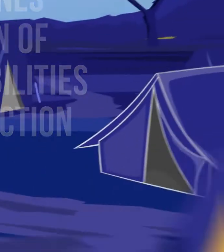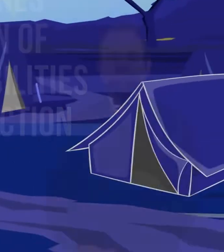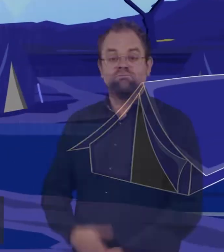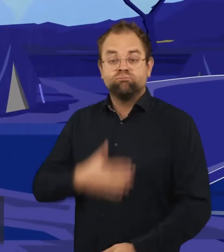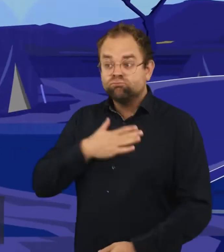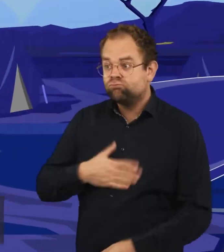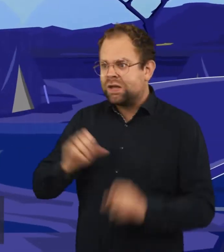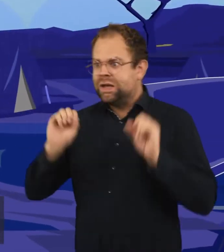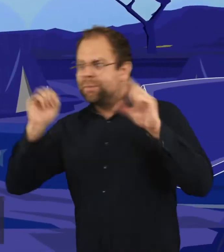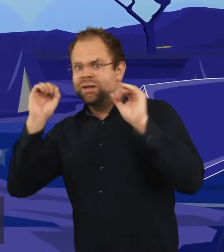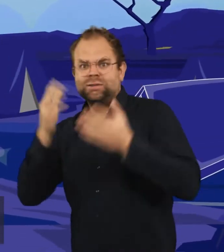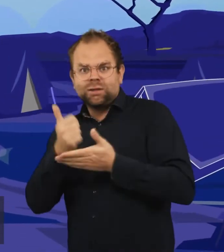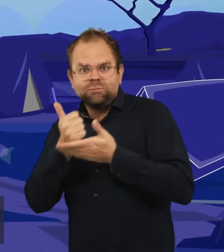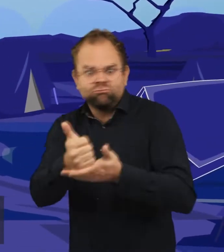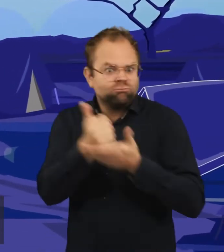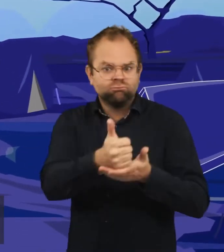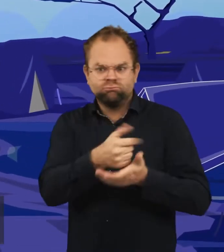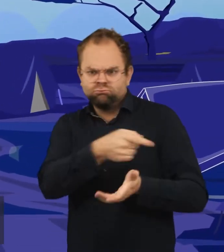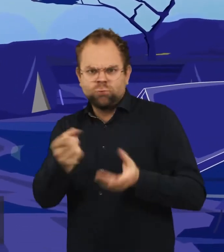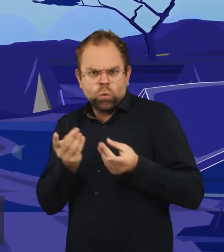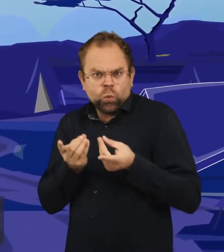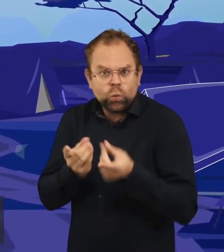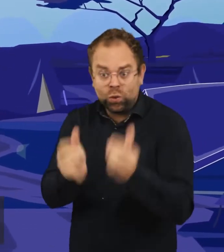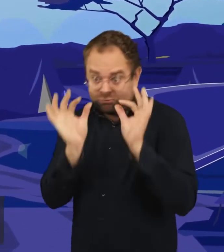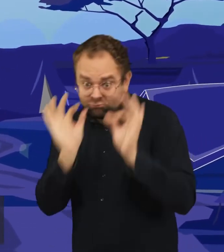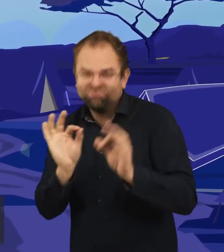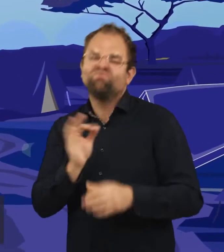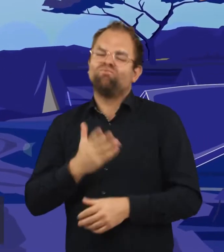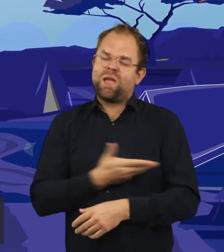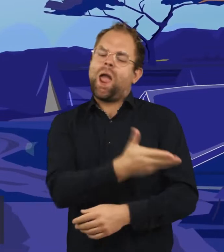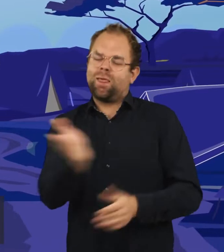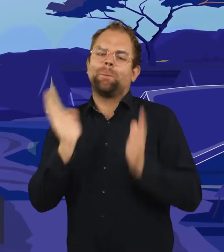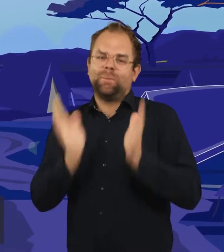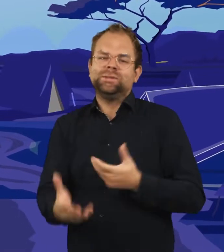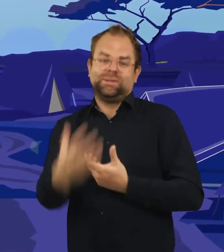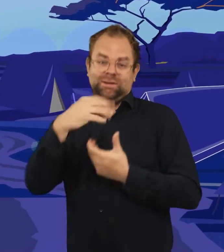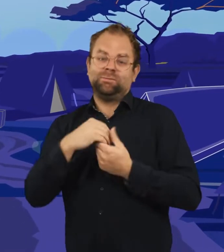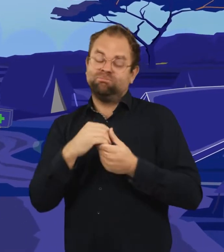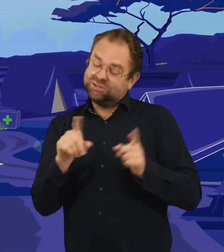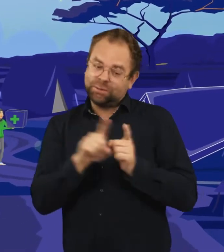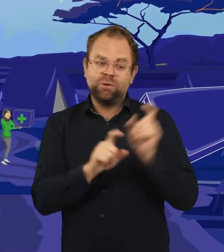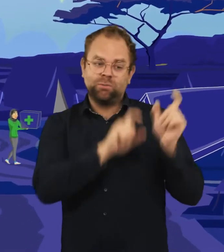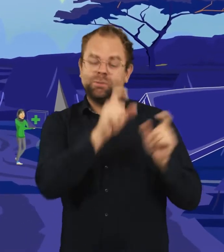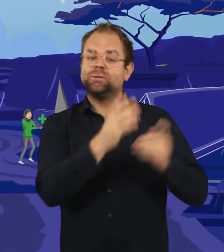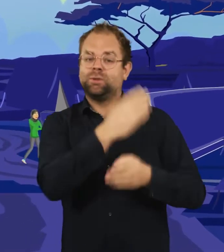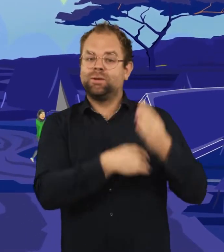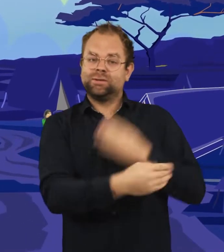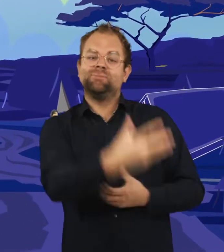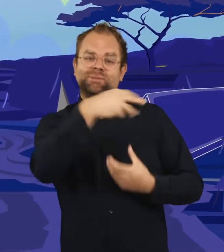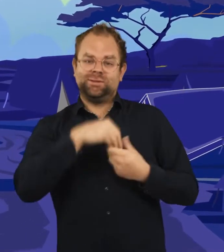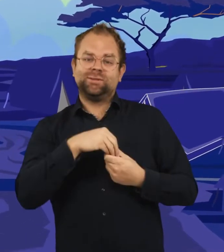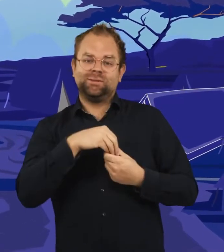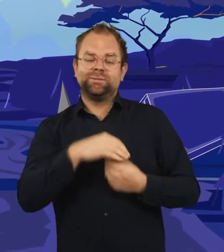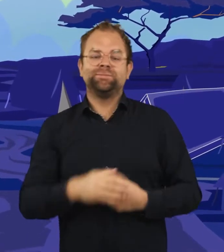For an emergency response to be effective, everyone must be involved. This includes persons with disabilities.